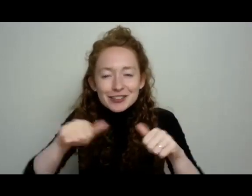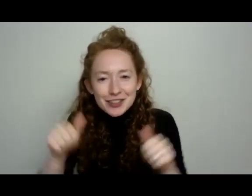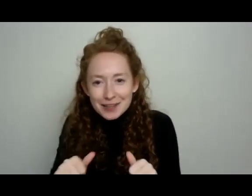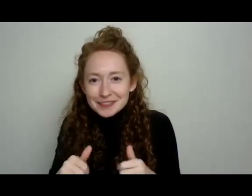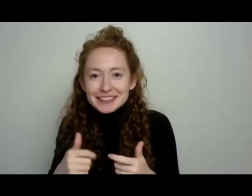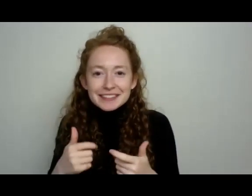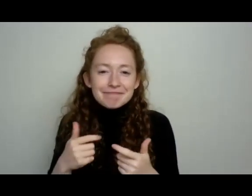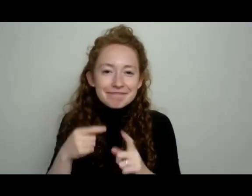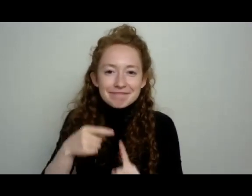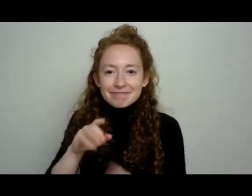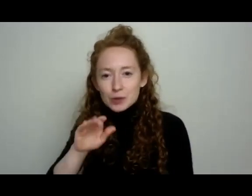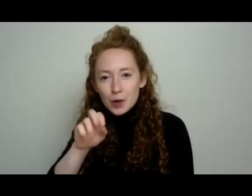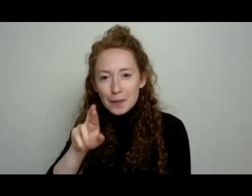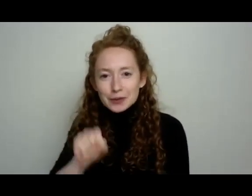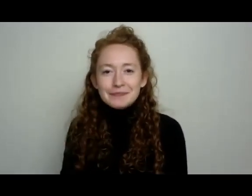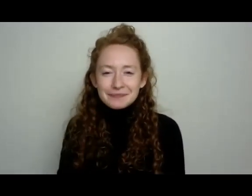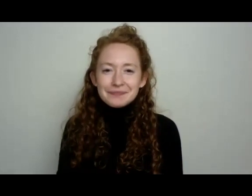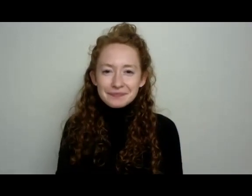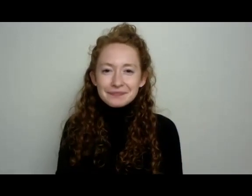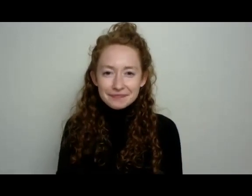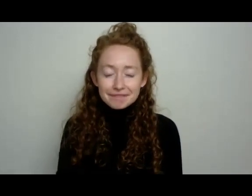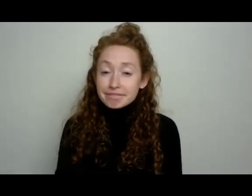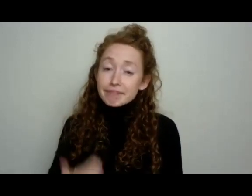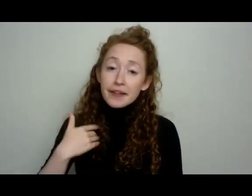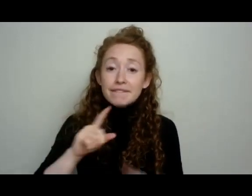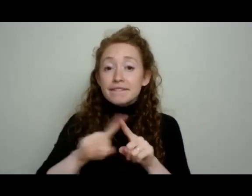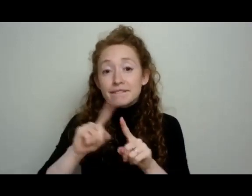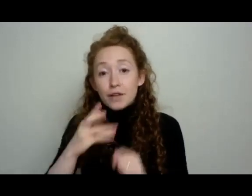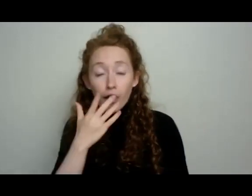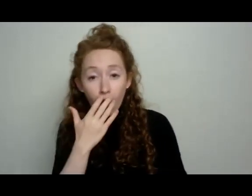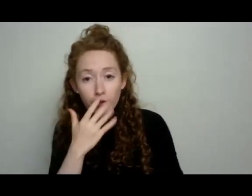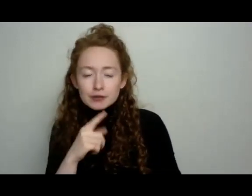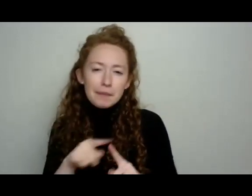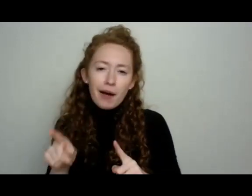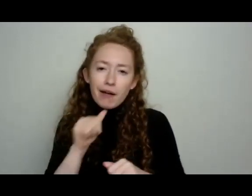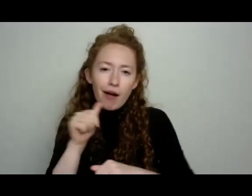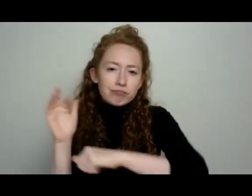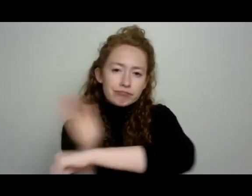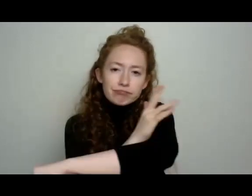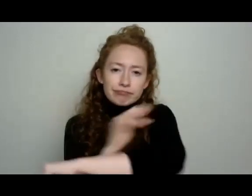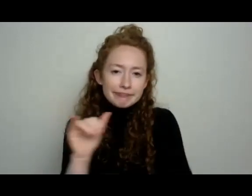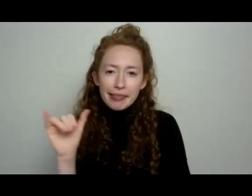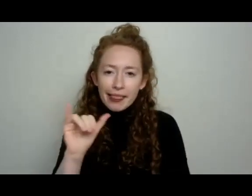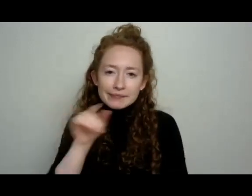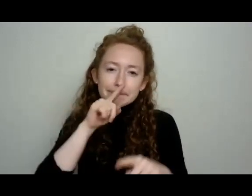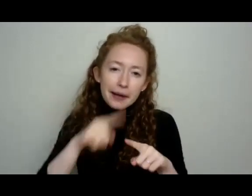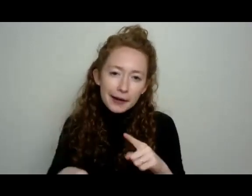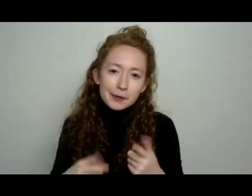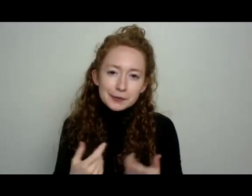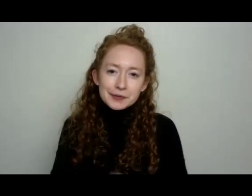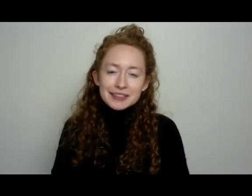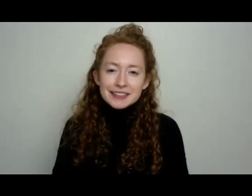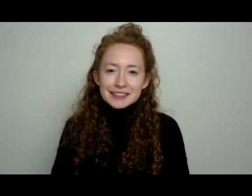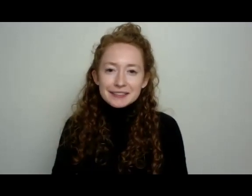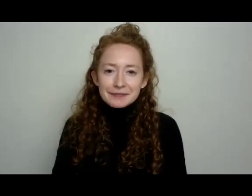cucumber. There are some different colors, but not as far range as something like tomatoes, for example. So